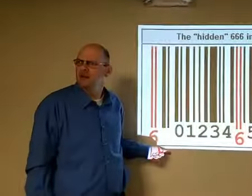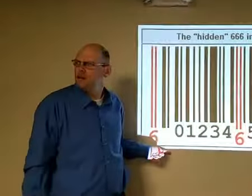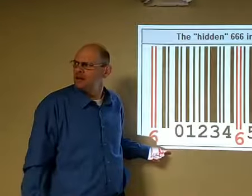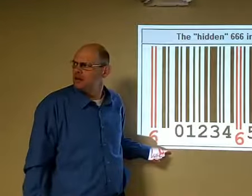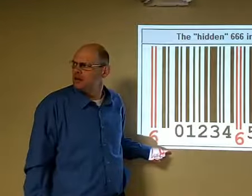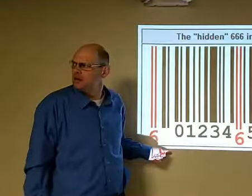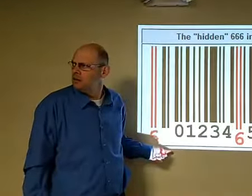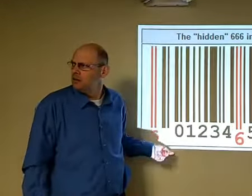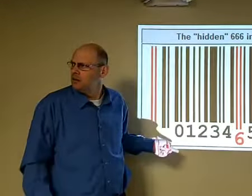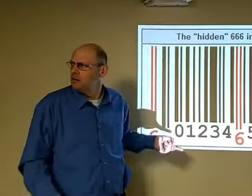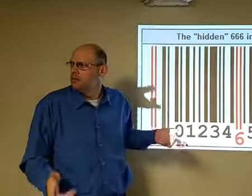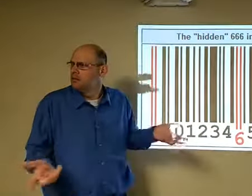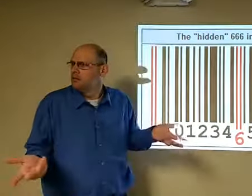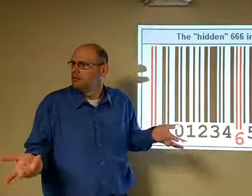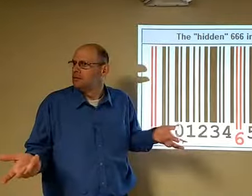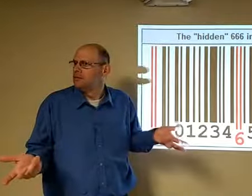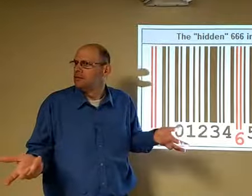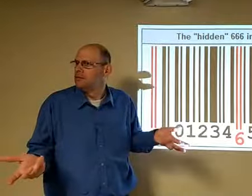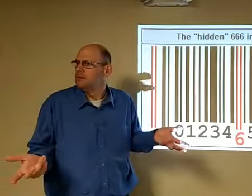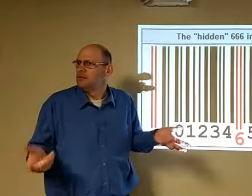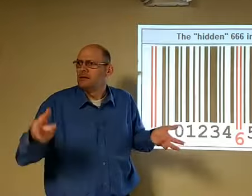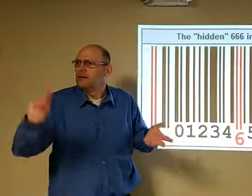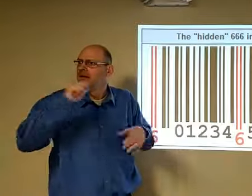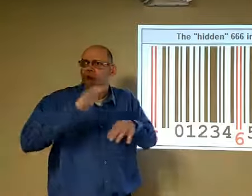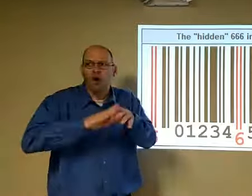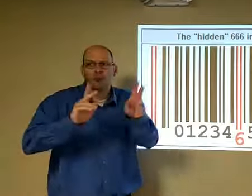within that to identify who they are I don't know